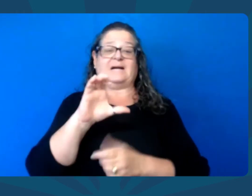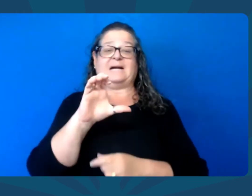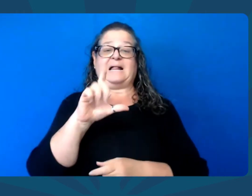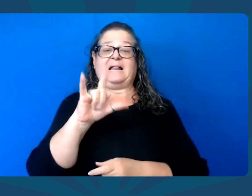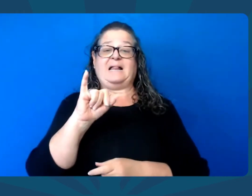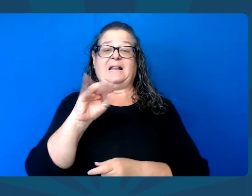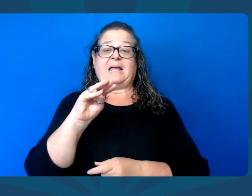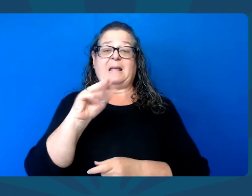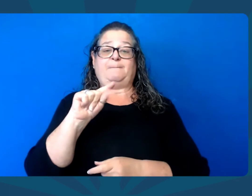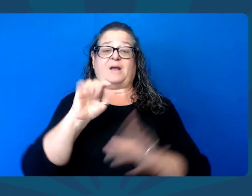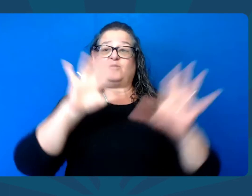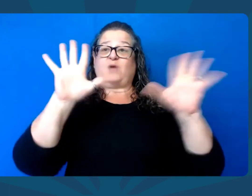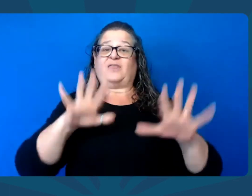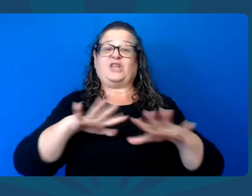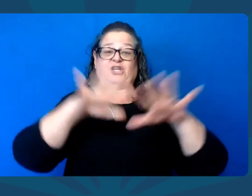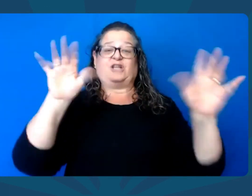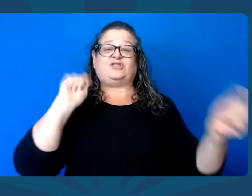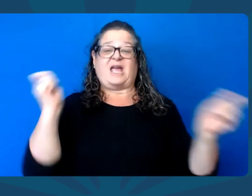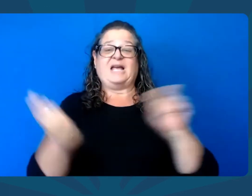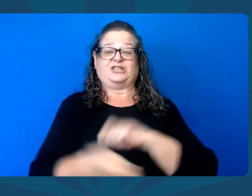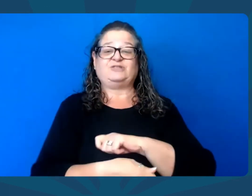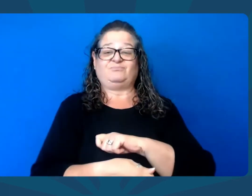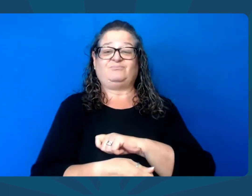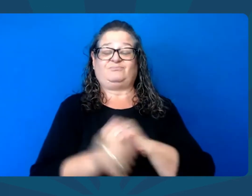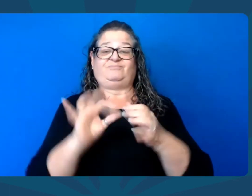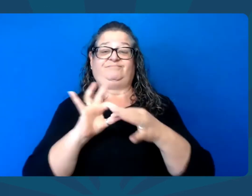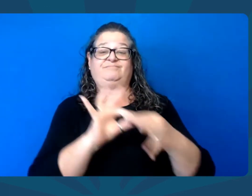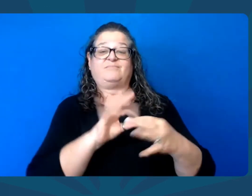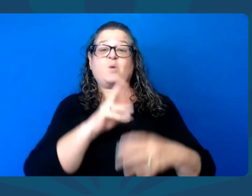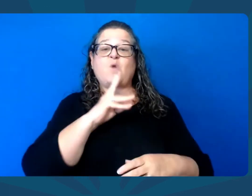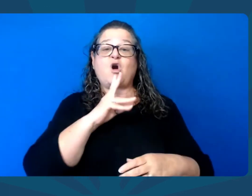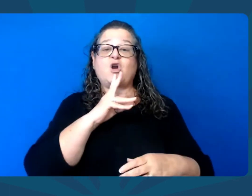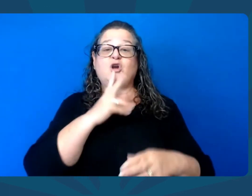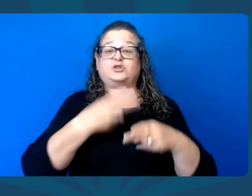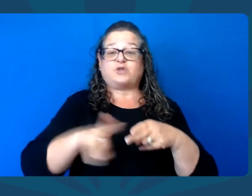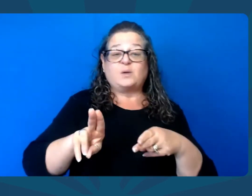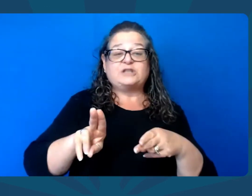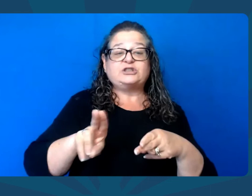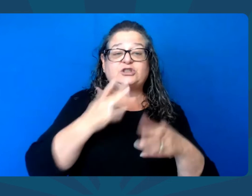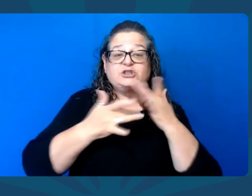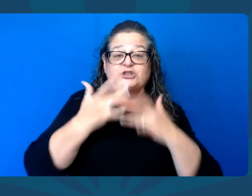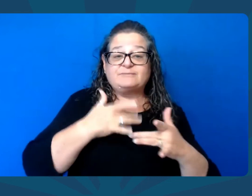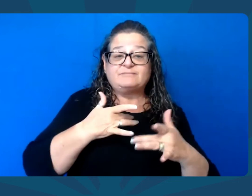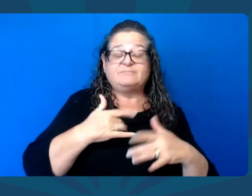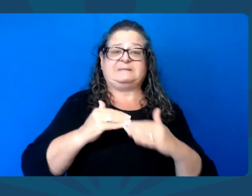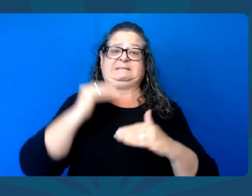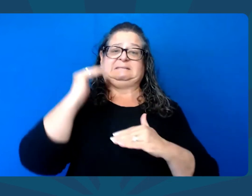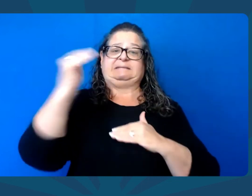I believe that climate change, the associated water shortages,